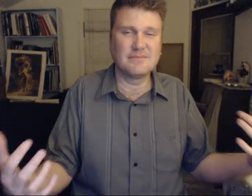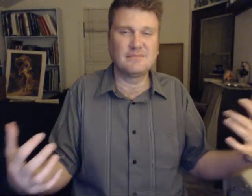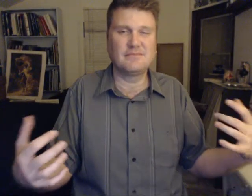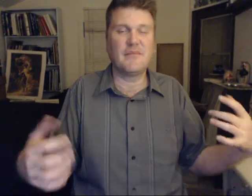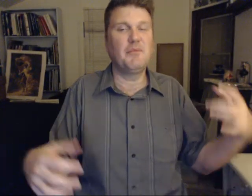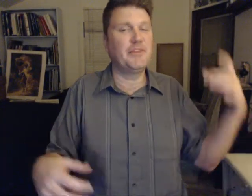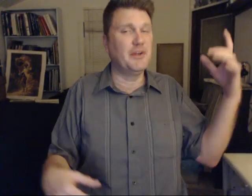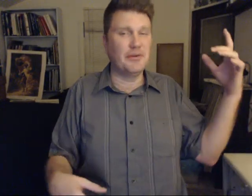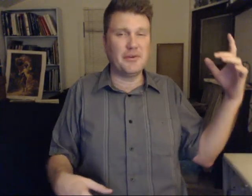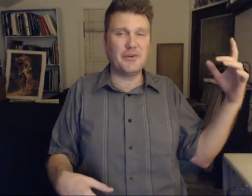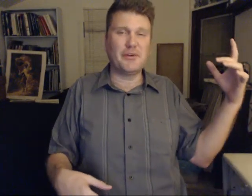But they know what they are doing.